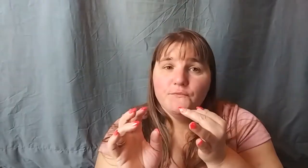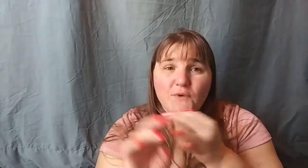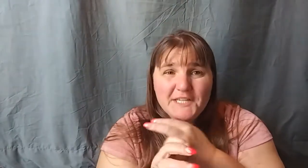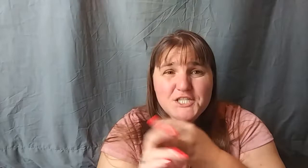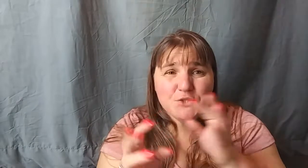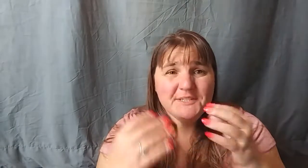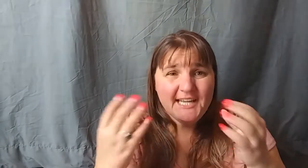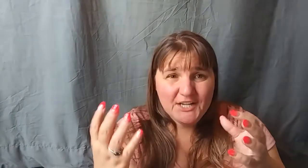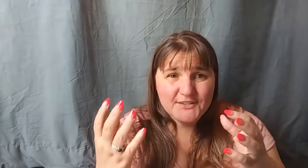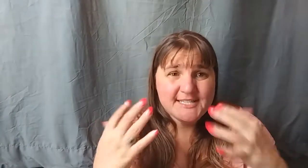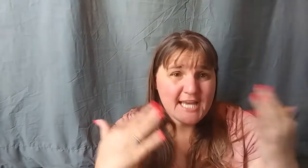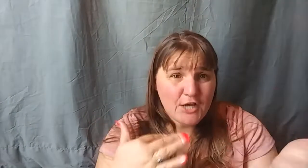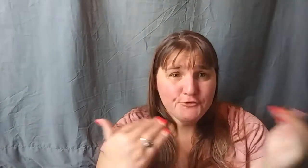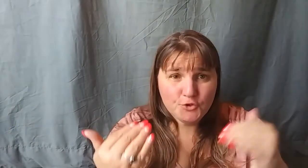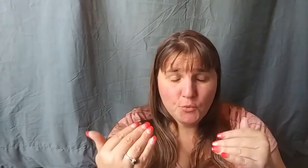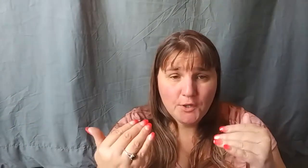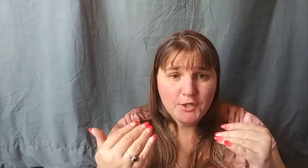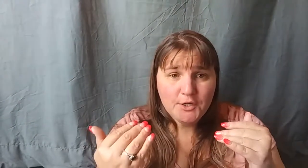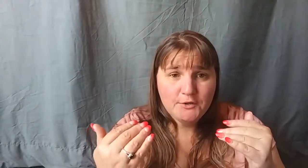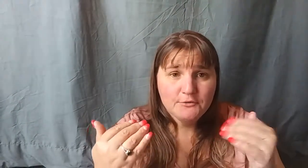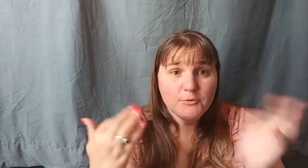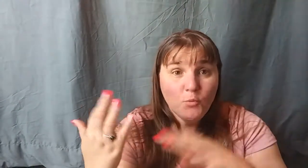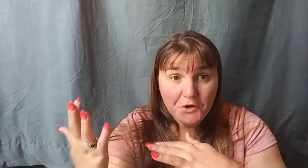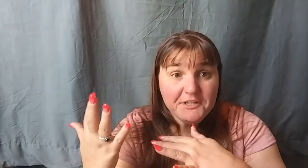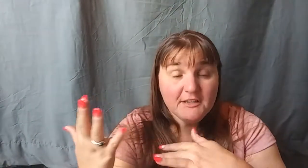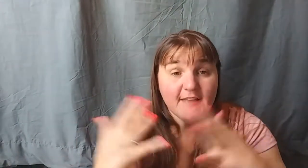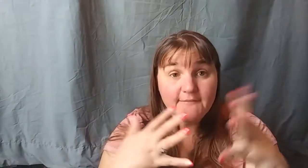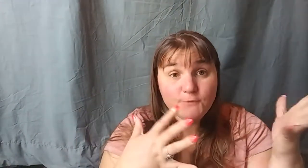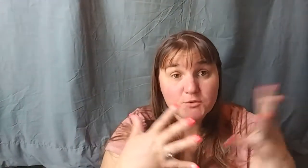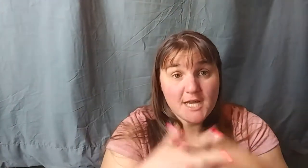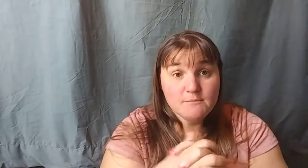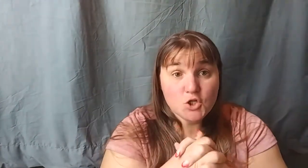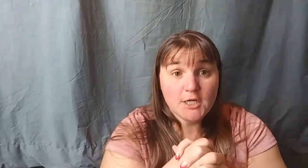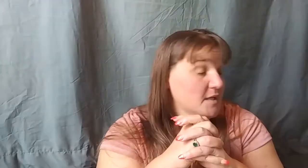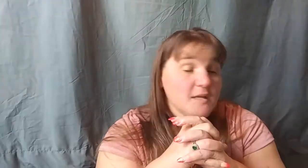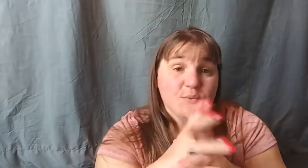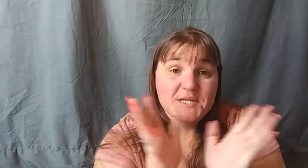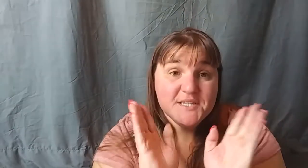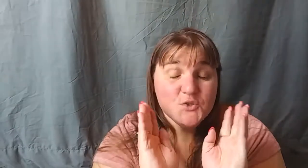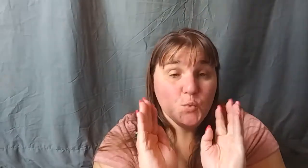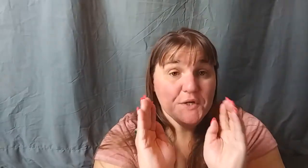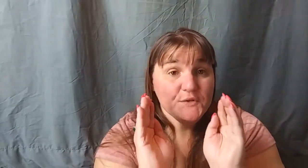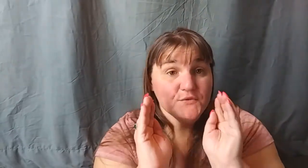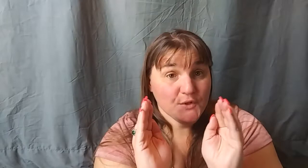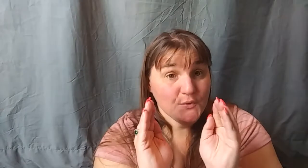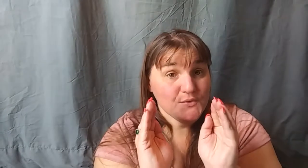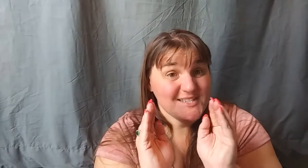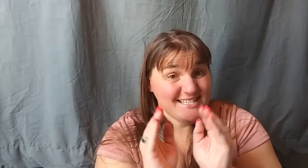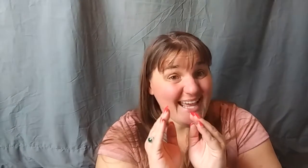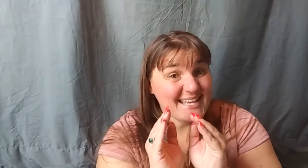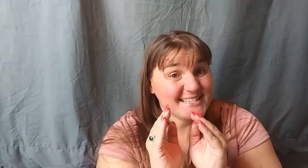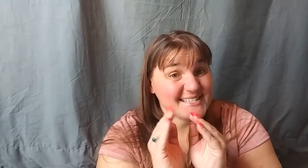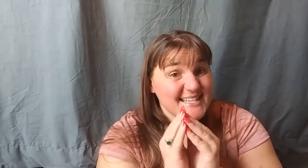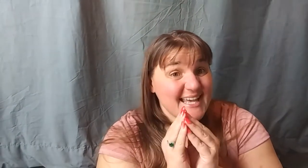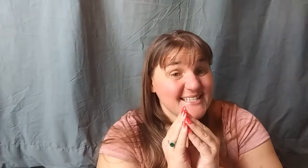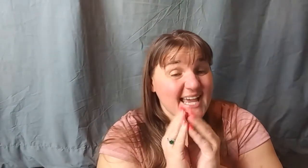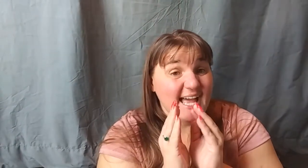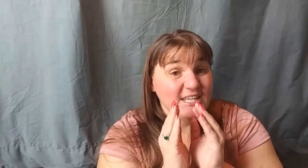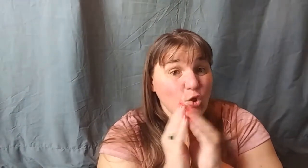due in errands after work from working that full-time job, this is one of those days that you have